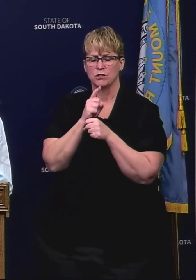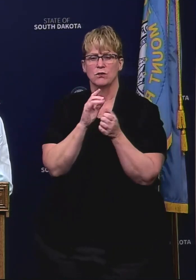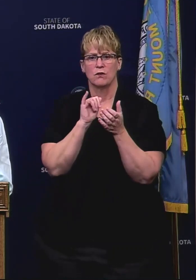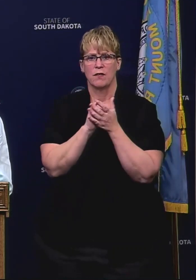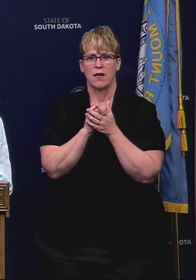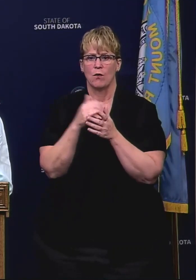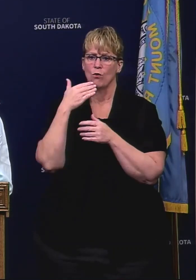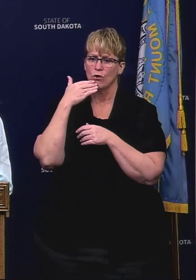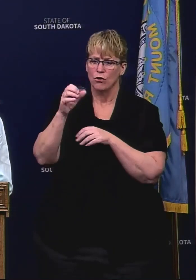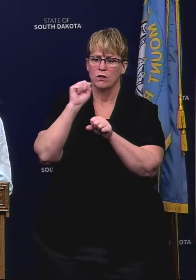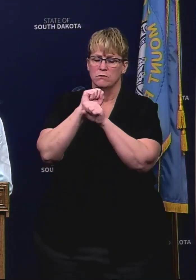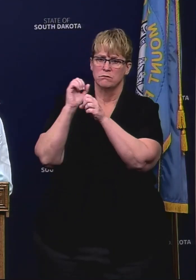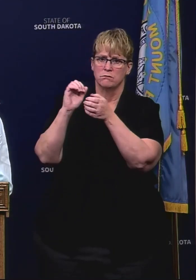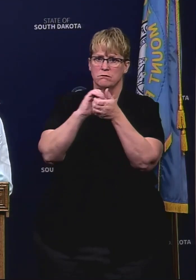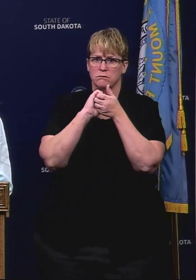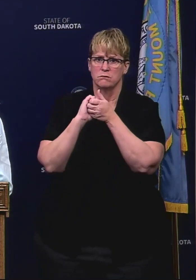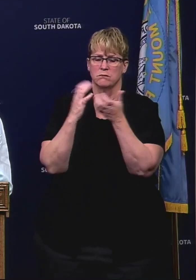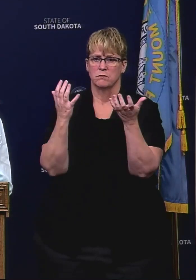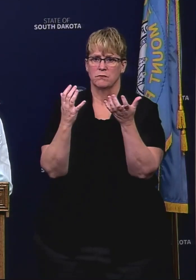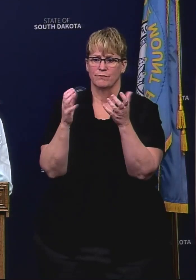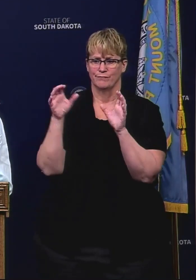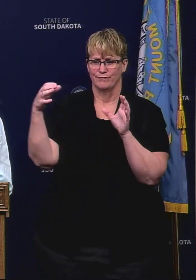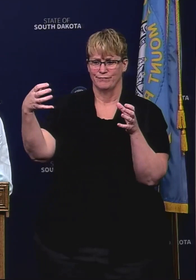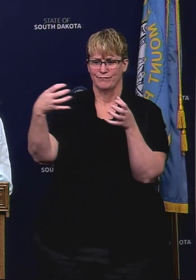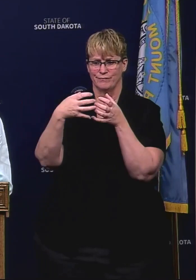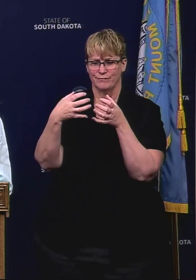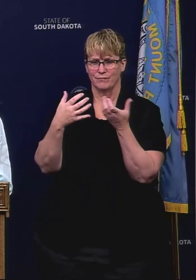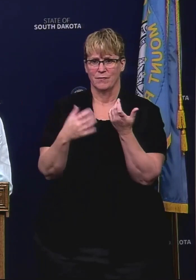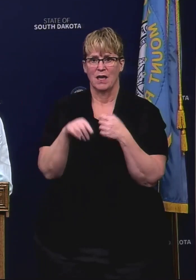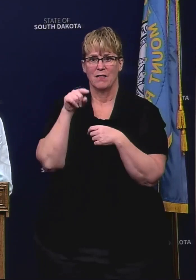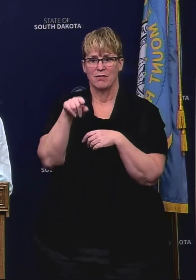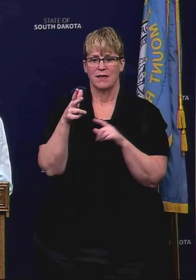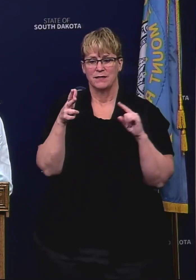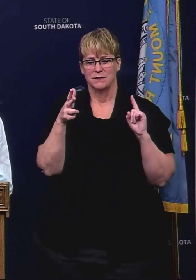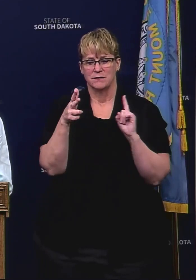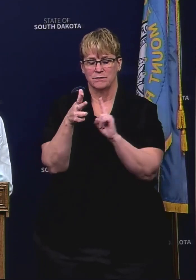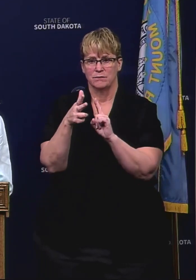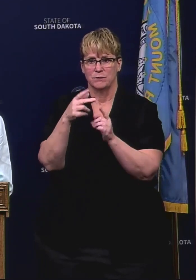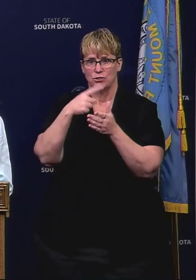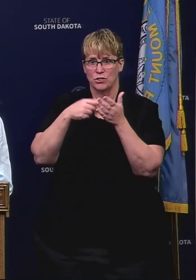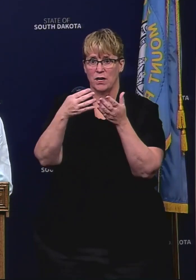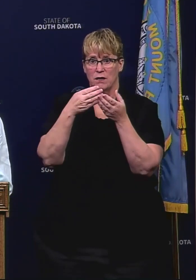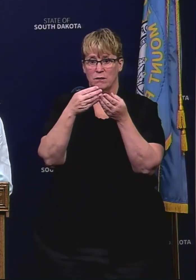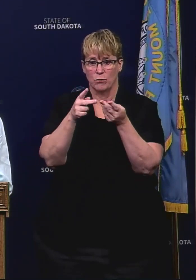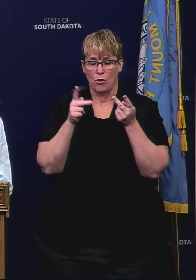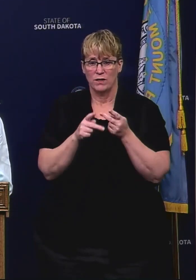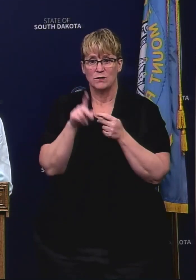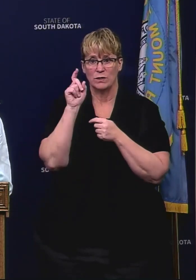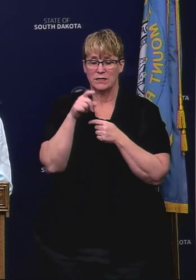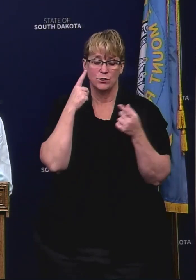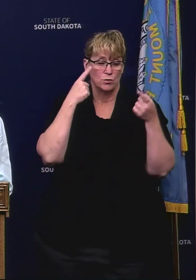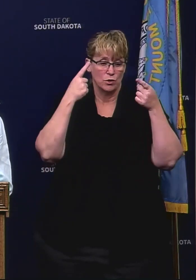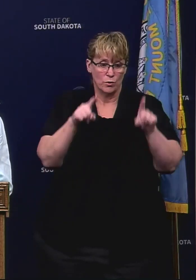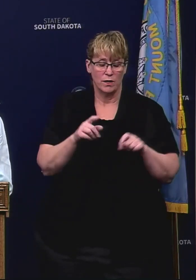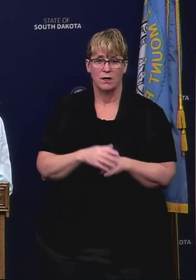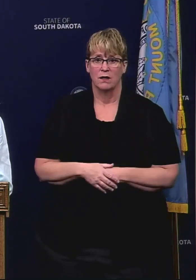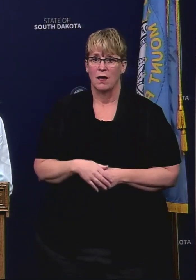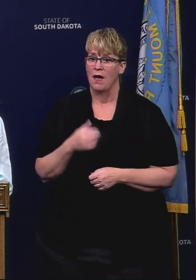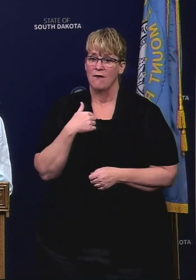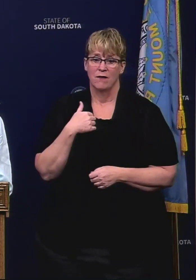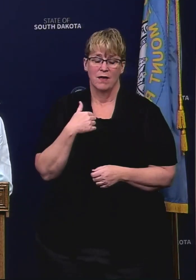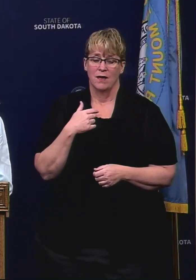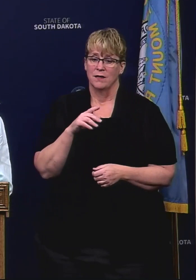that we're good partners and you know these checkpoints are something we're going to have to come to resolution on I've had candid